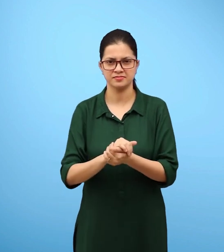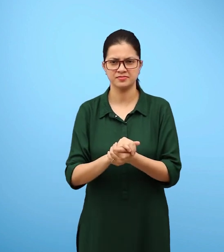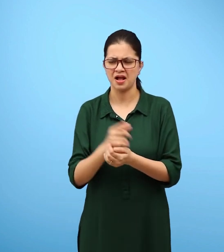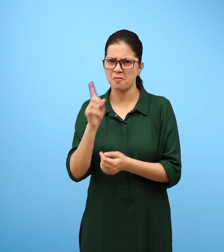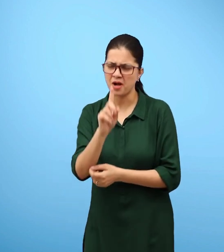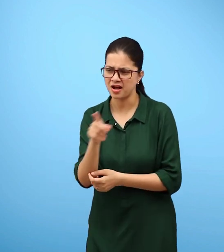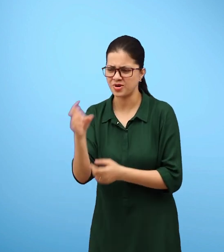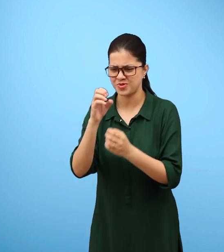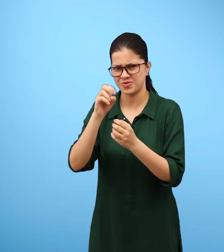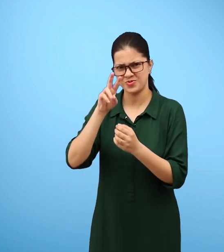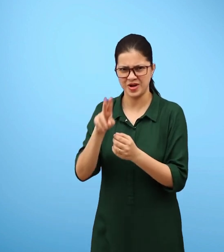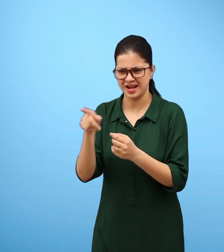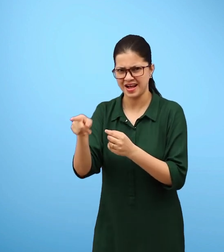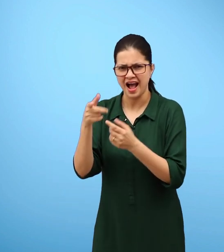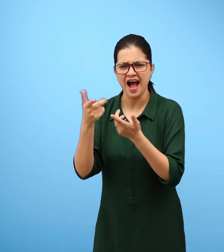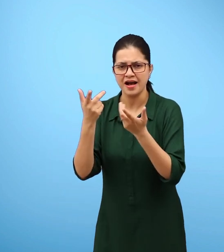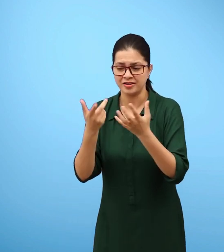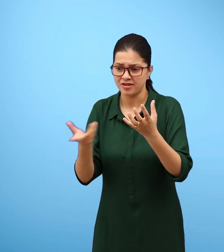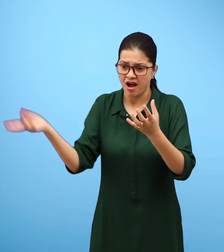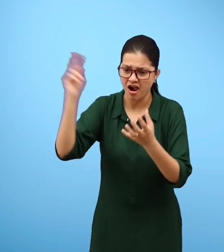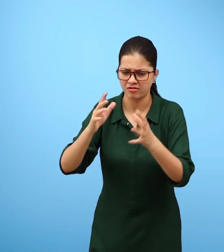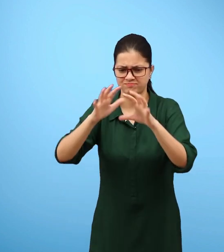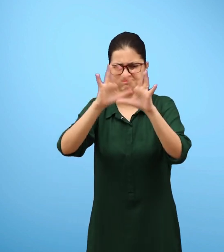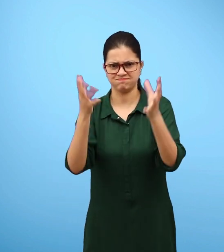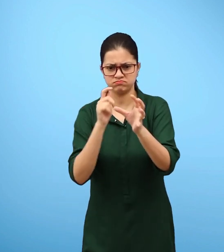Who is refilling the oxygen in the atmosphere?